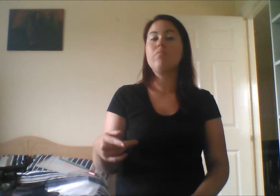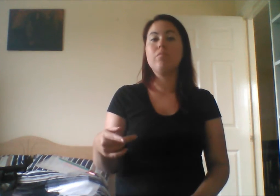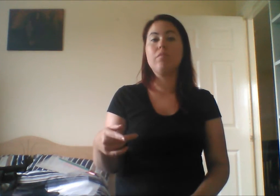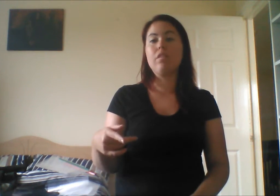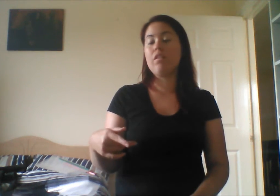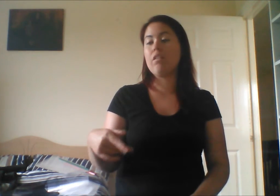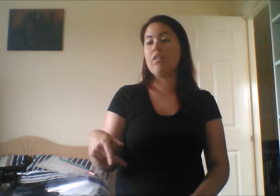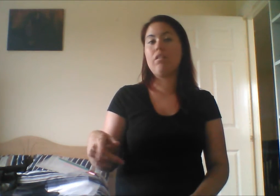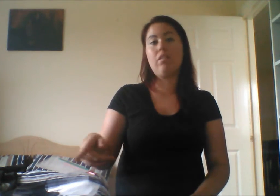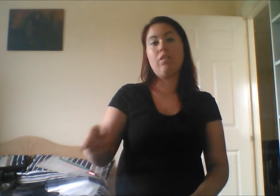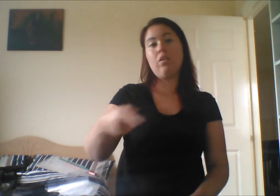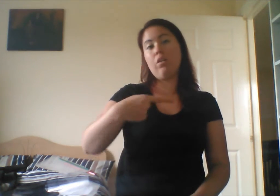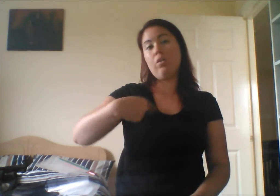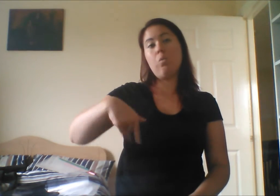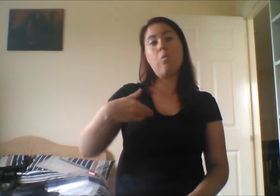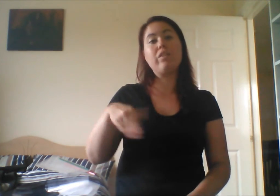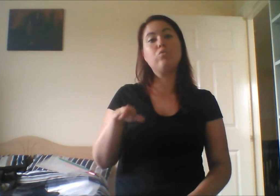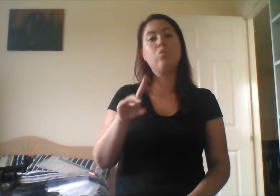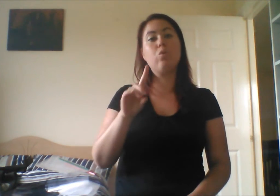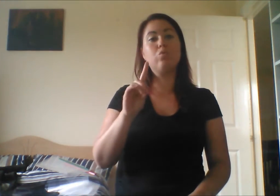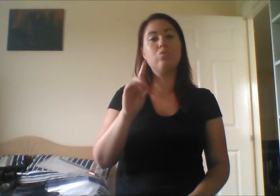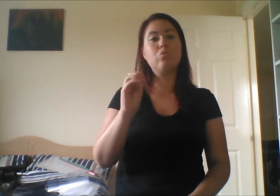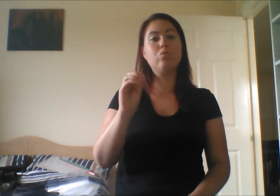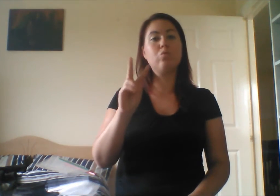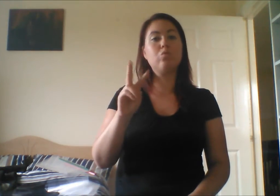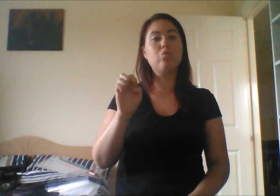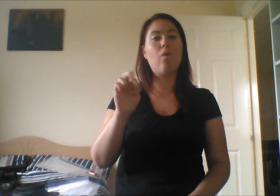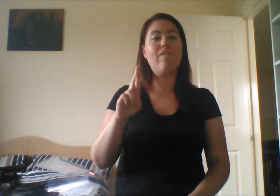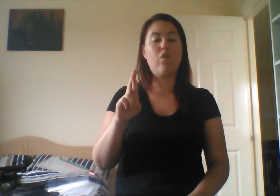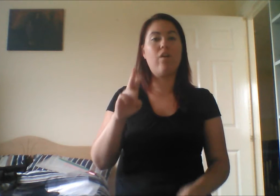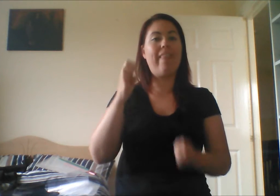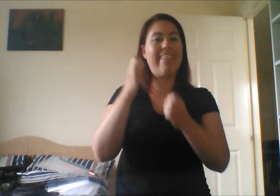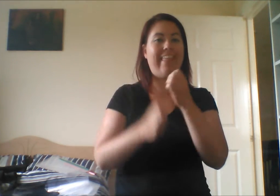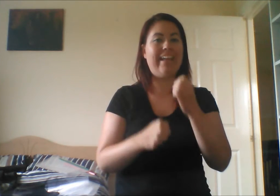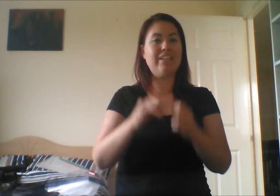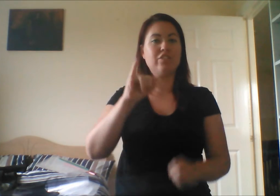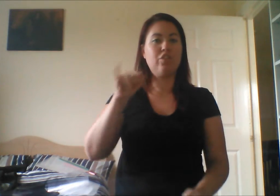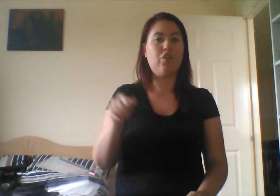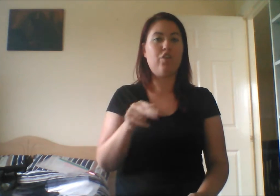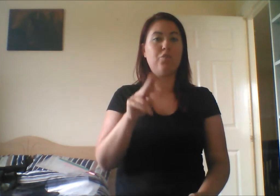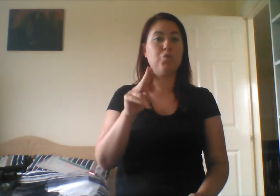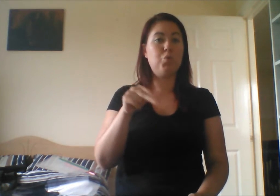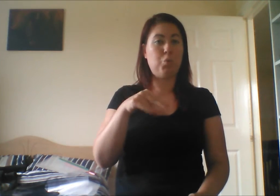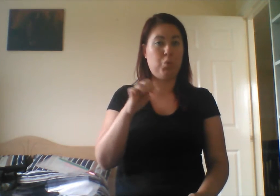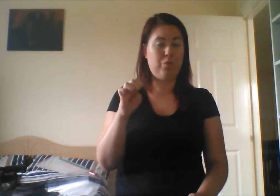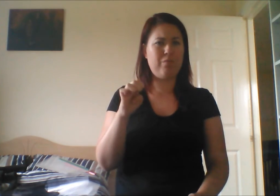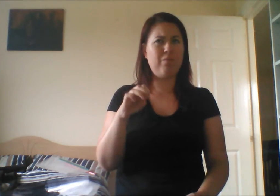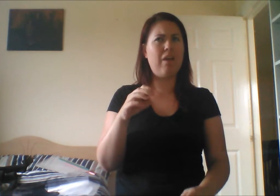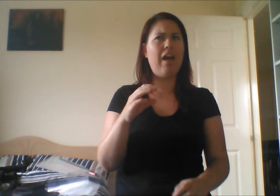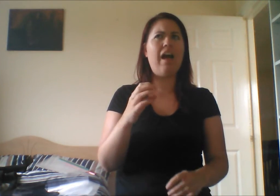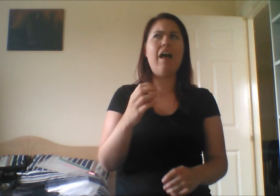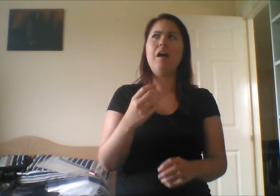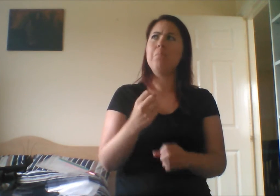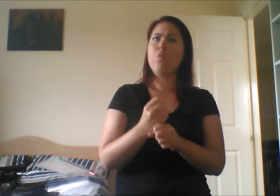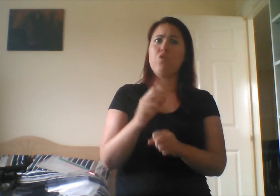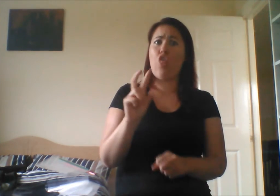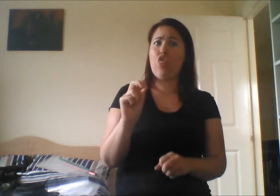We went to Dover at the end of June, and we were hoping to swim by the 3rd of July. And it was